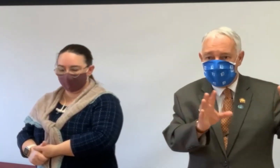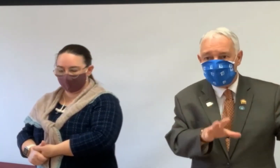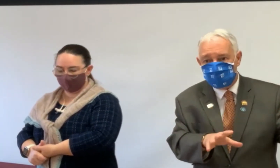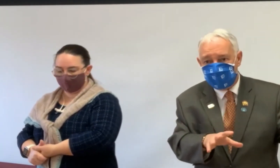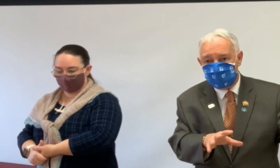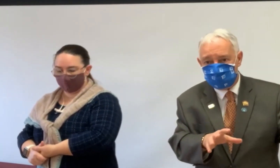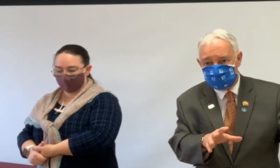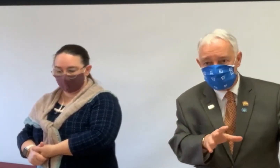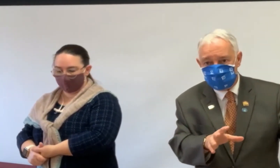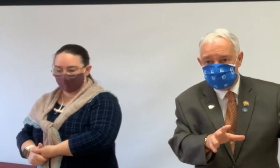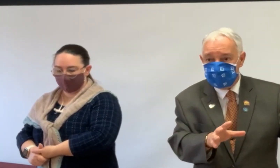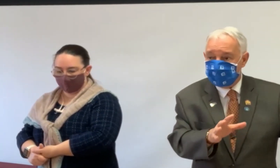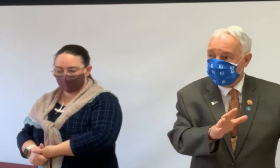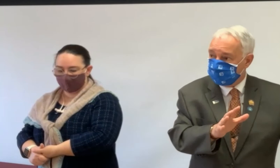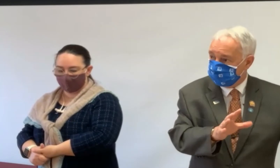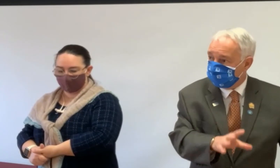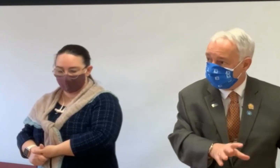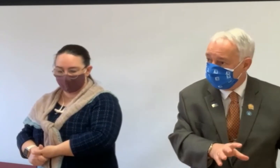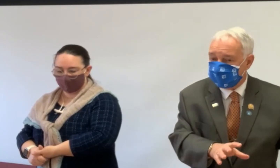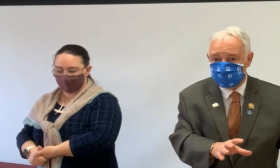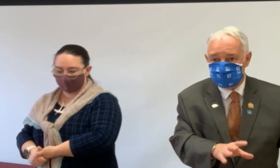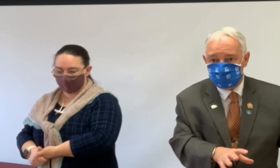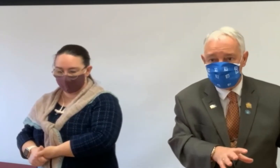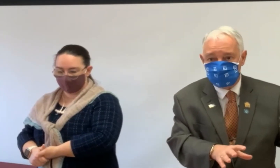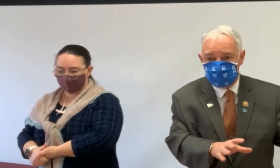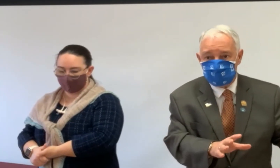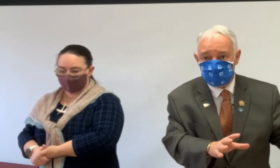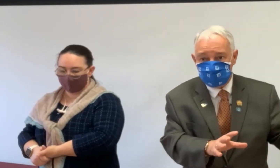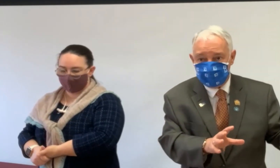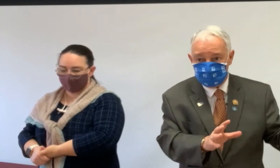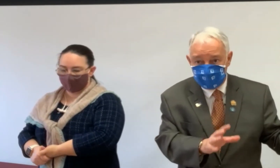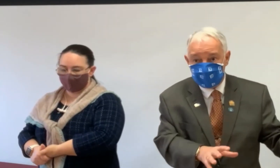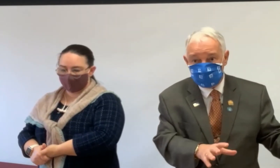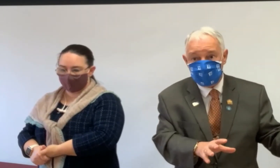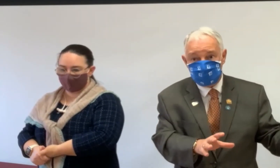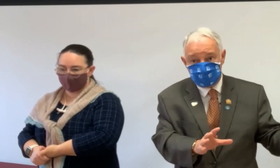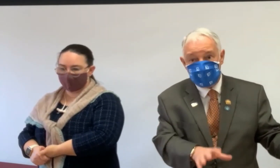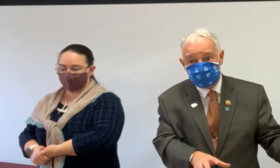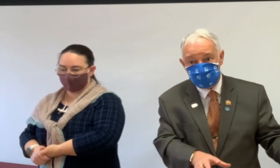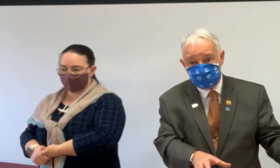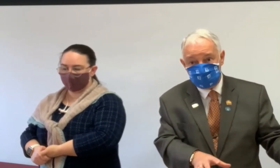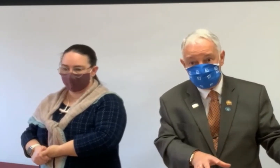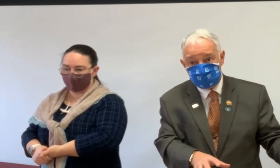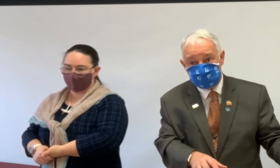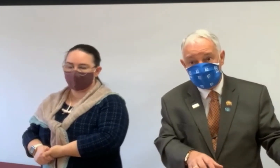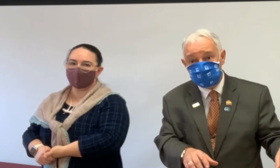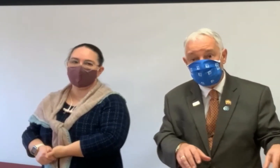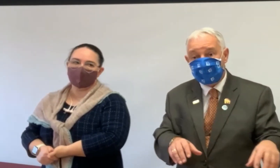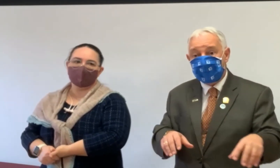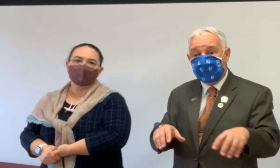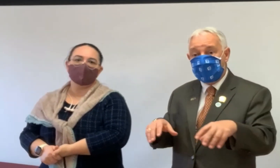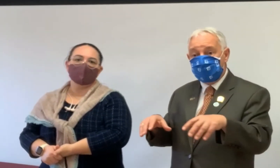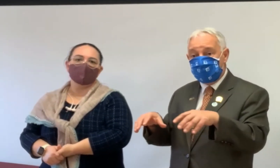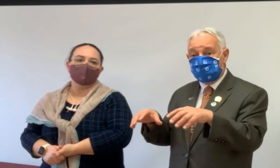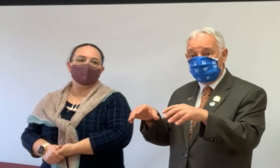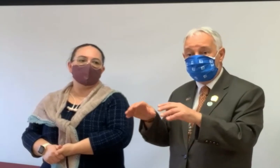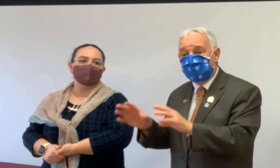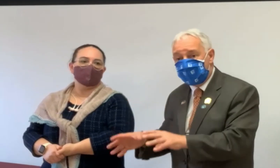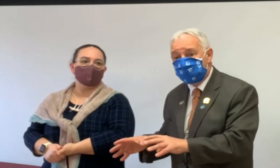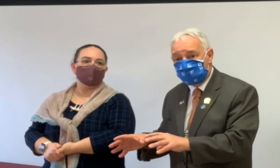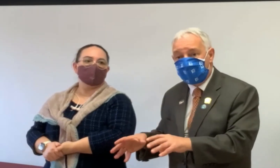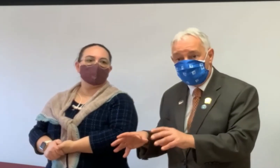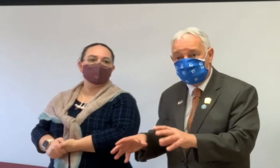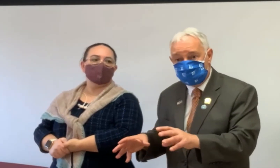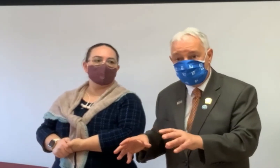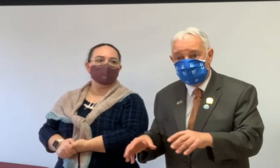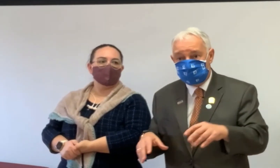of attorney, a medical power of attorney for someone to make decisions for you medically if you're not able to do it for yourself. And the other is a